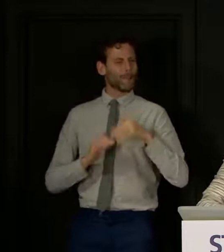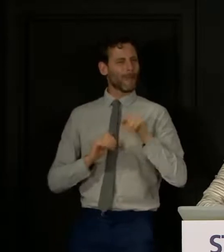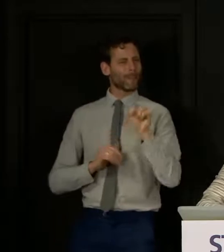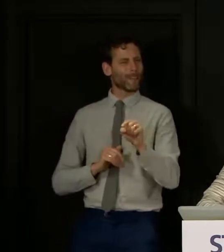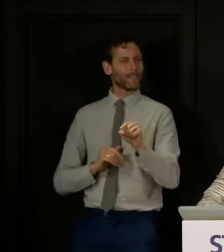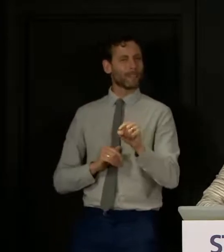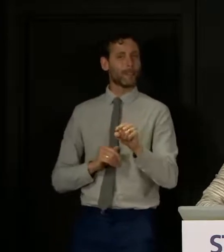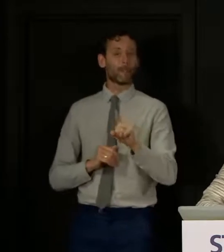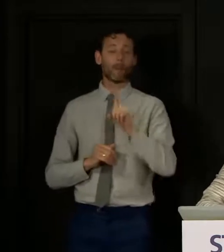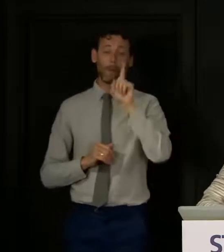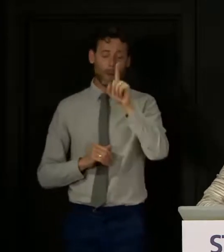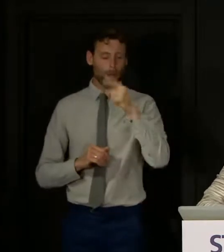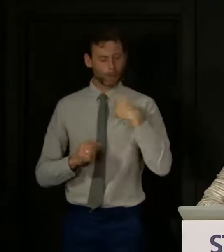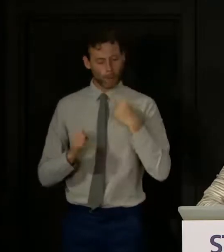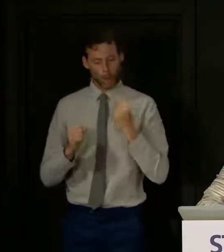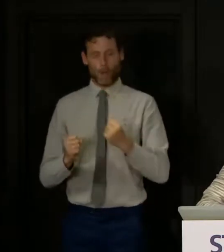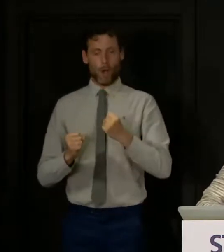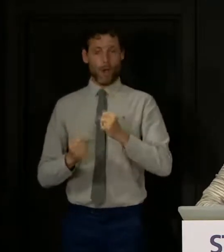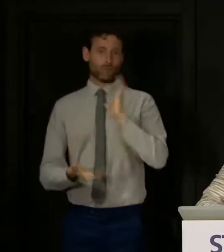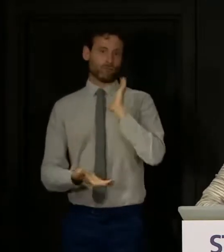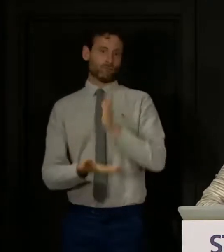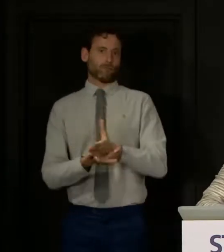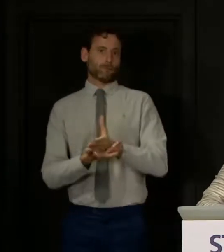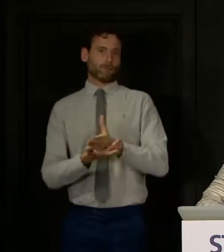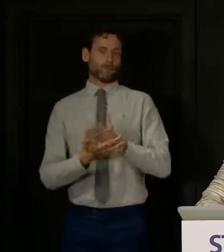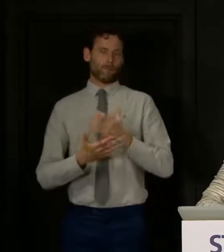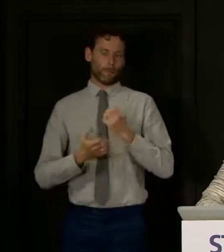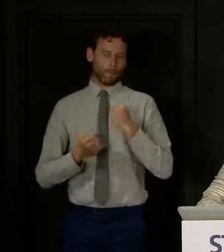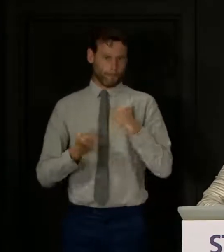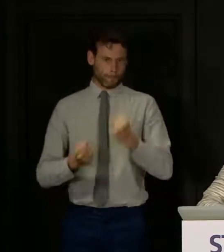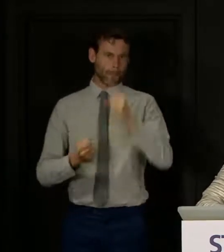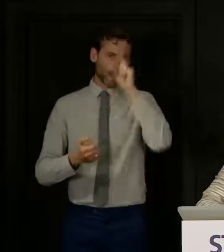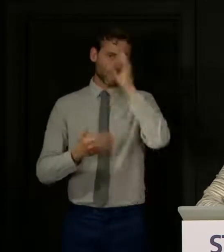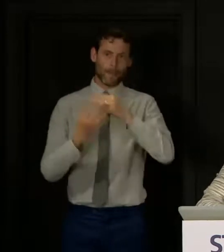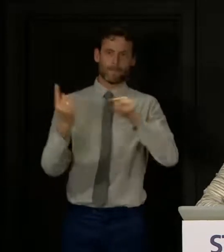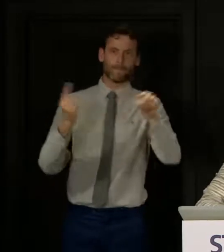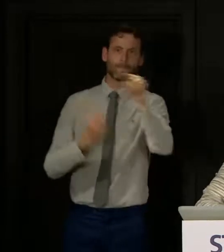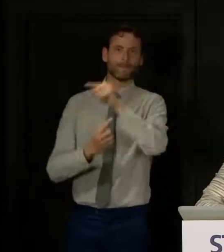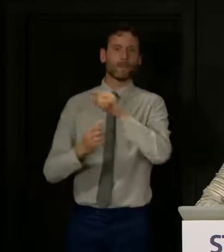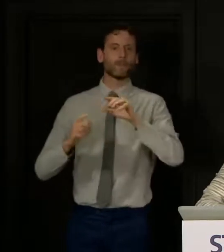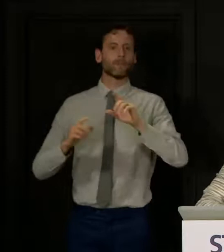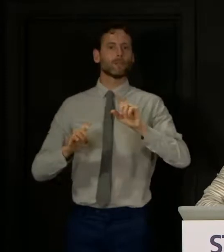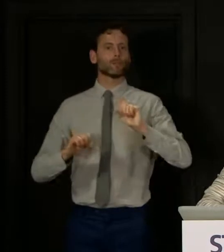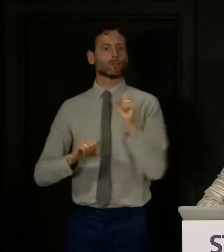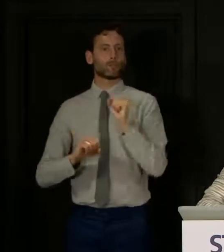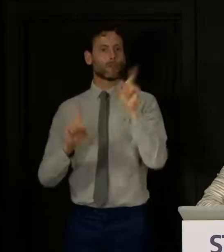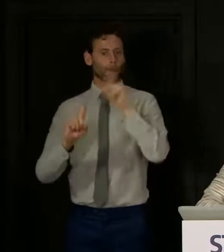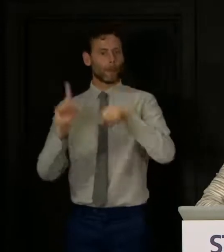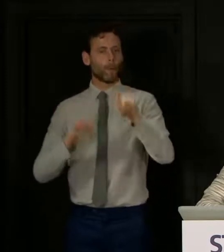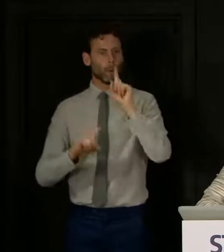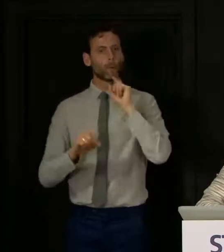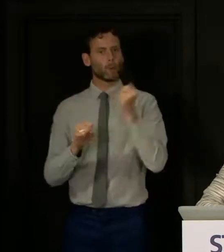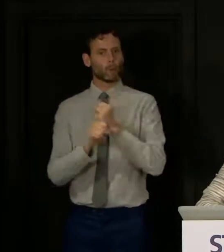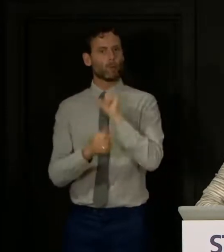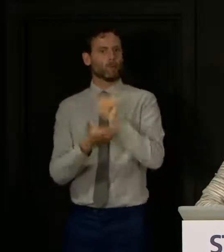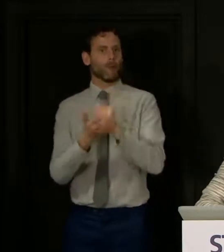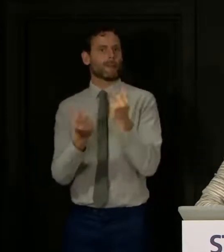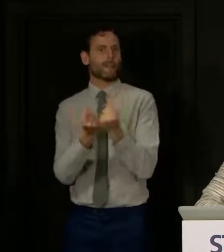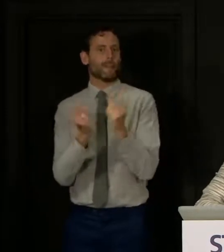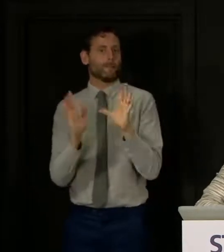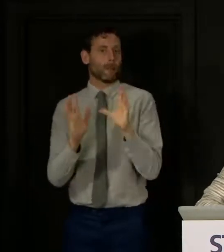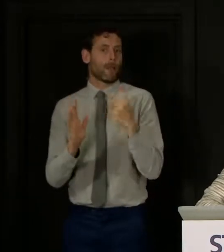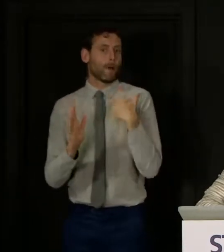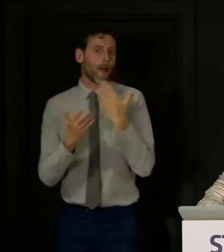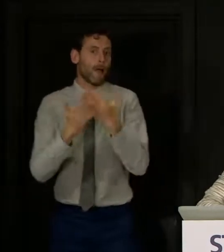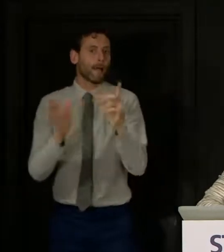also have enormous trust and faith in the Scottish people to do the right thing as they have been doing all along. I again make no bones about